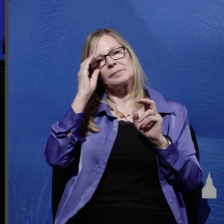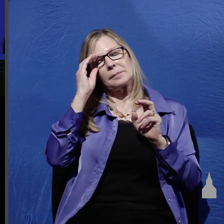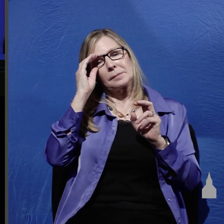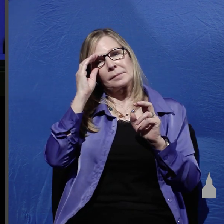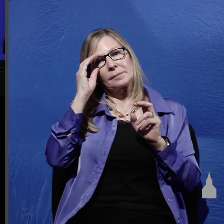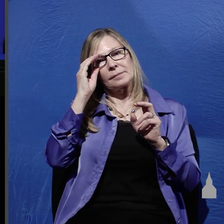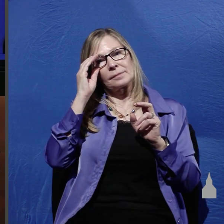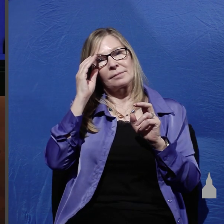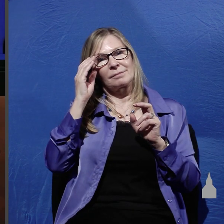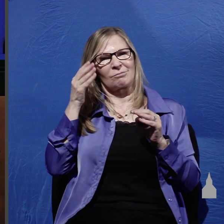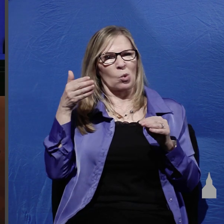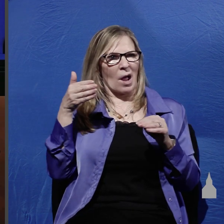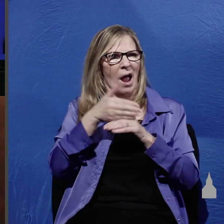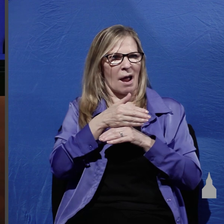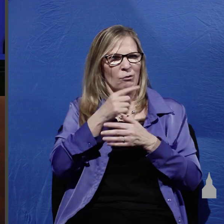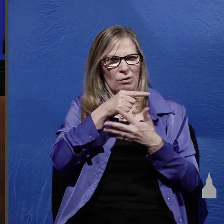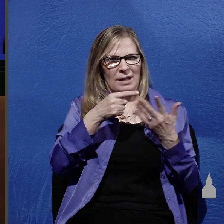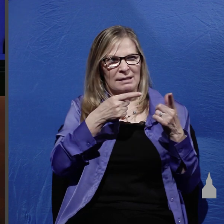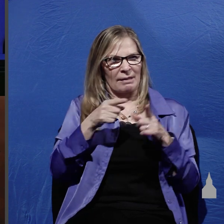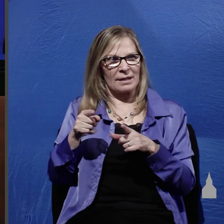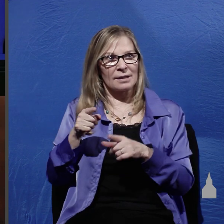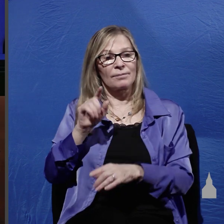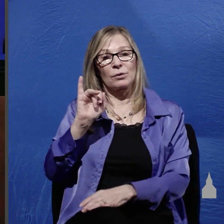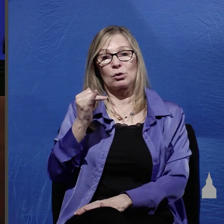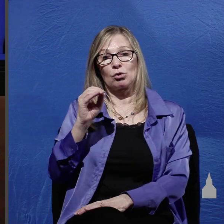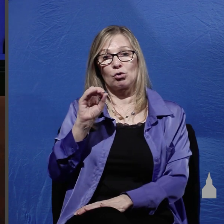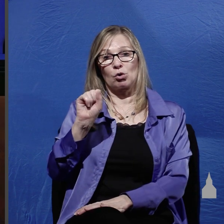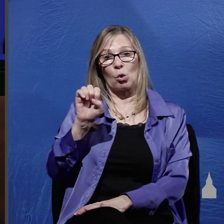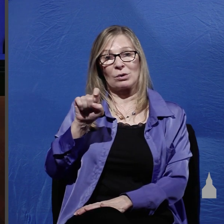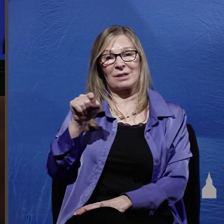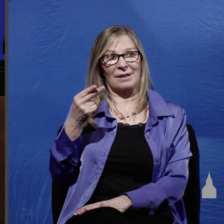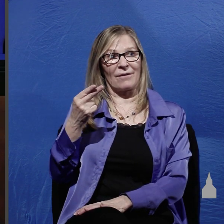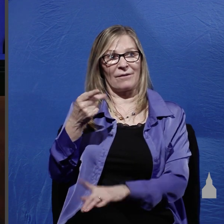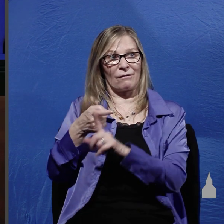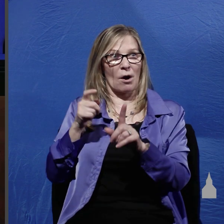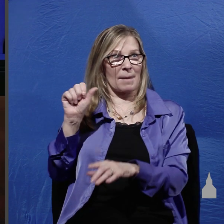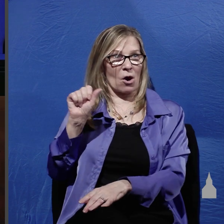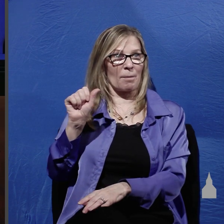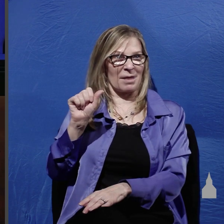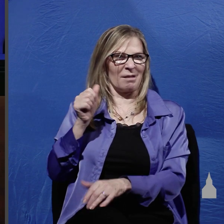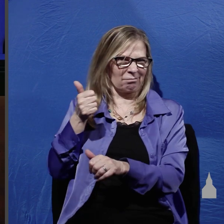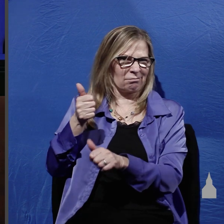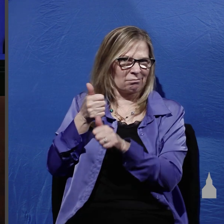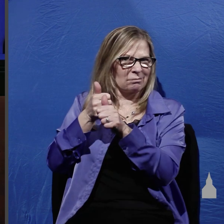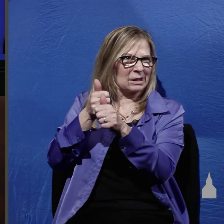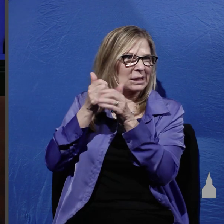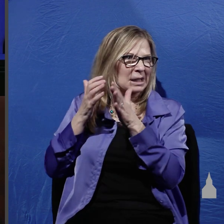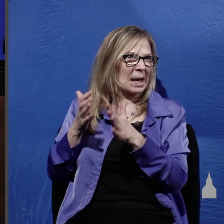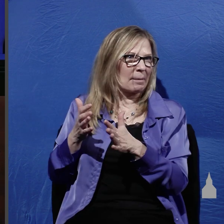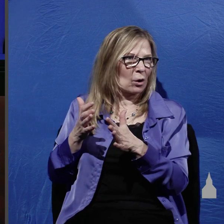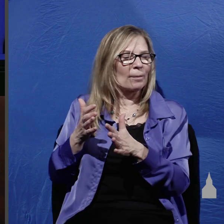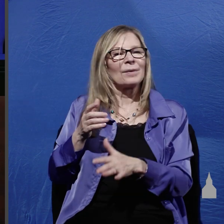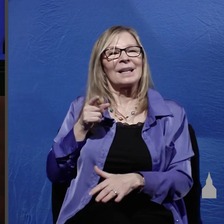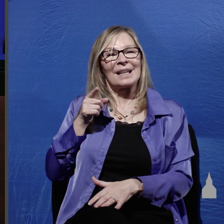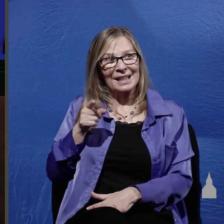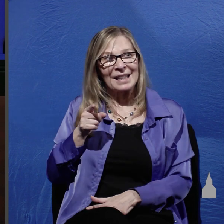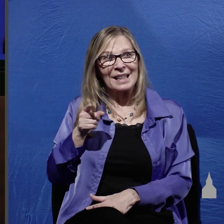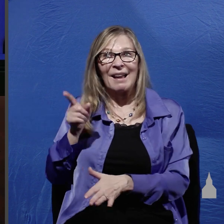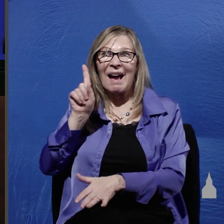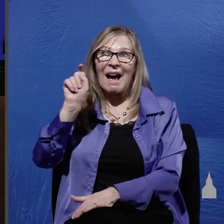after these things Joseph of Arimathea being a disciple of Jesus but a secret one for fear of the Jews asked Pilate he